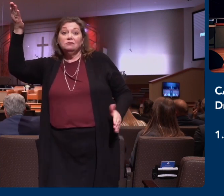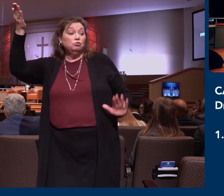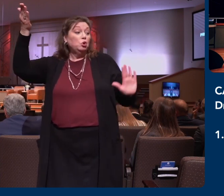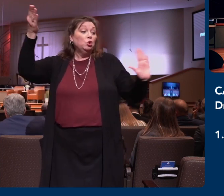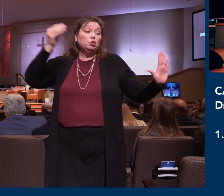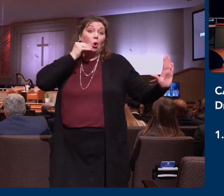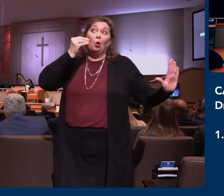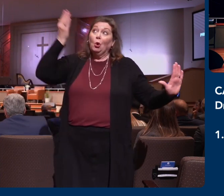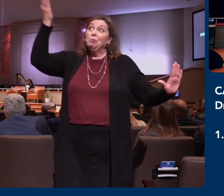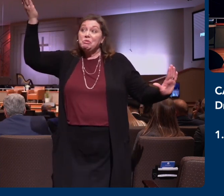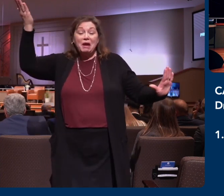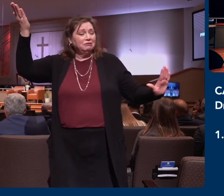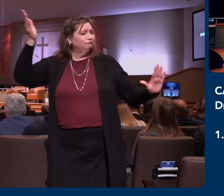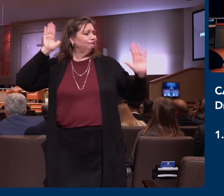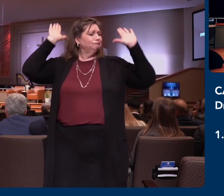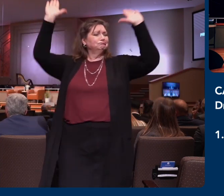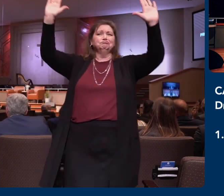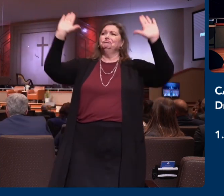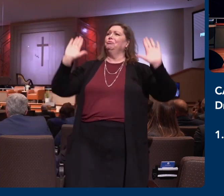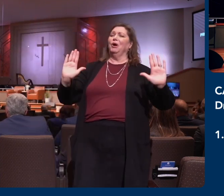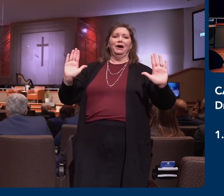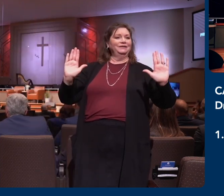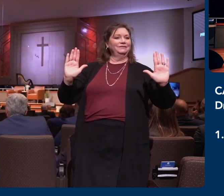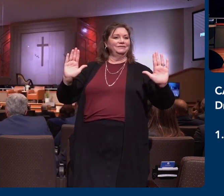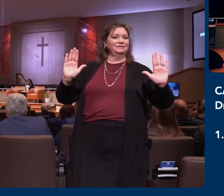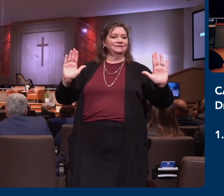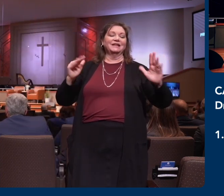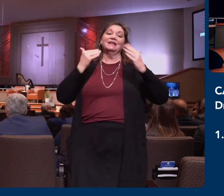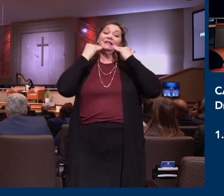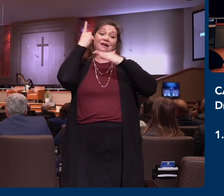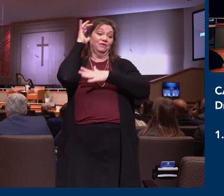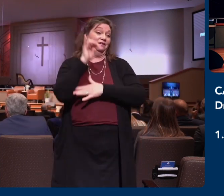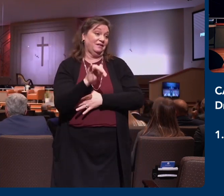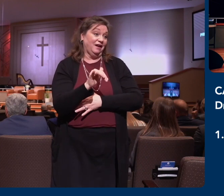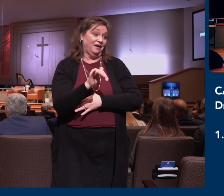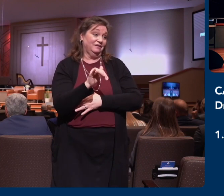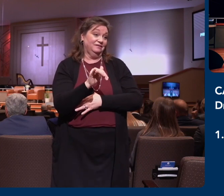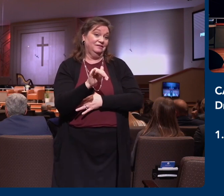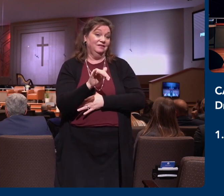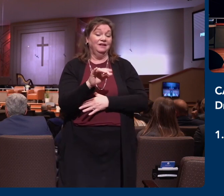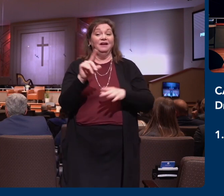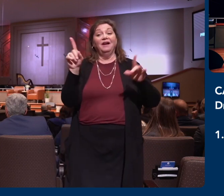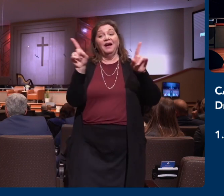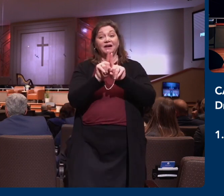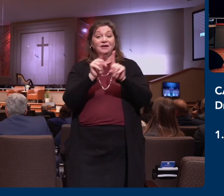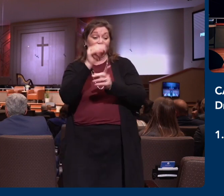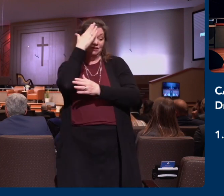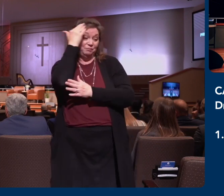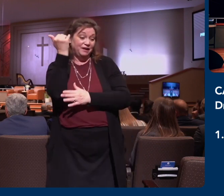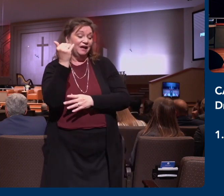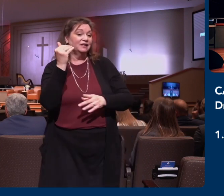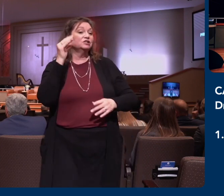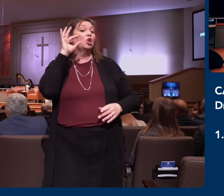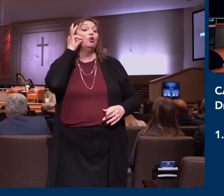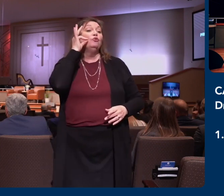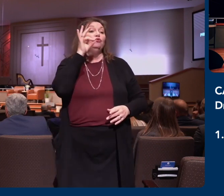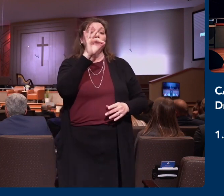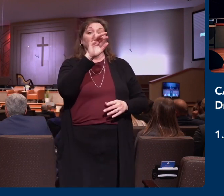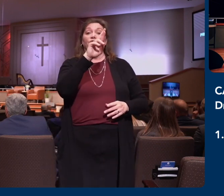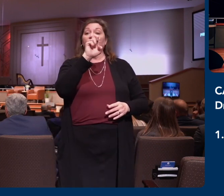heaven. And then he also gave thanks for the fruit that they see in their lives. And so Epaphras came and he didn't just say, hey,